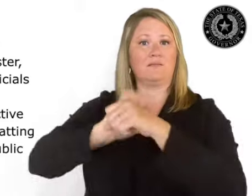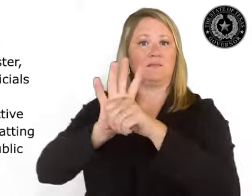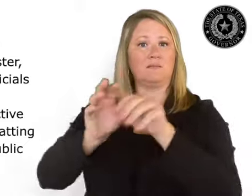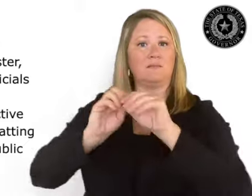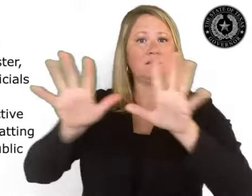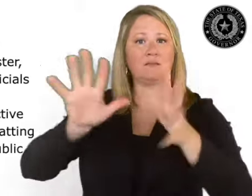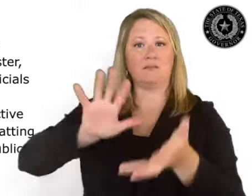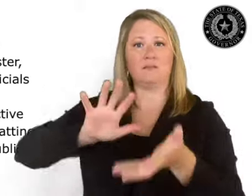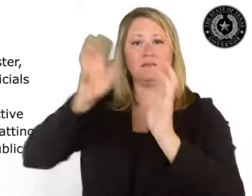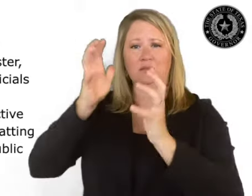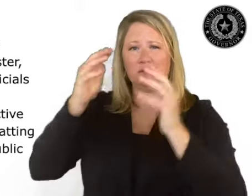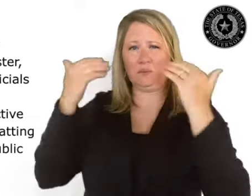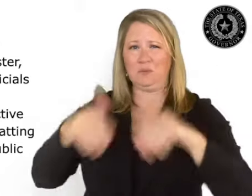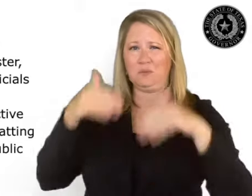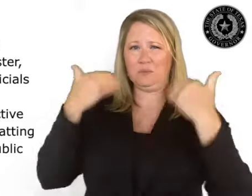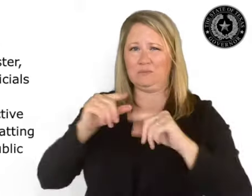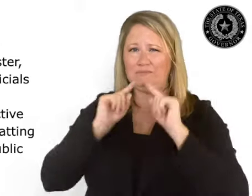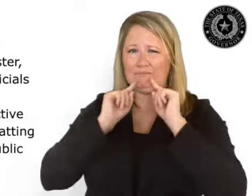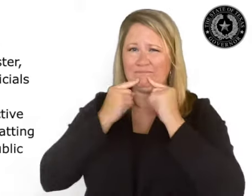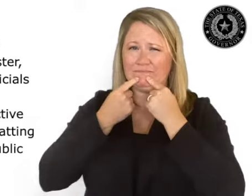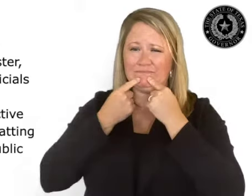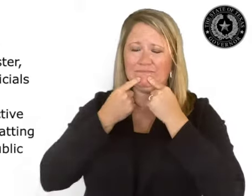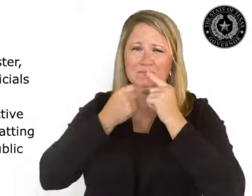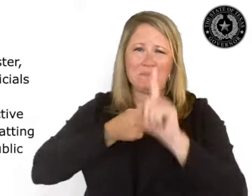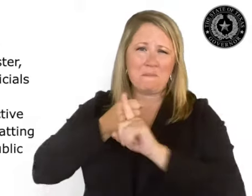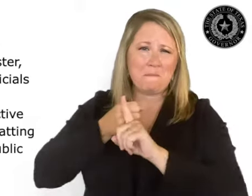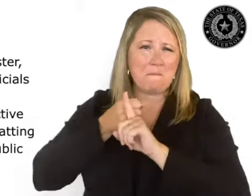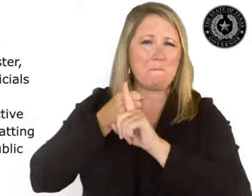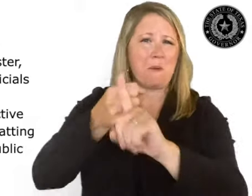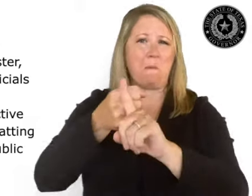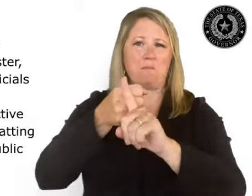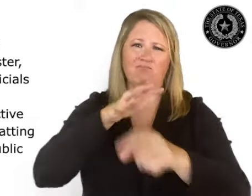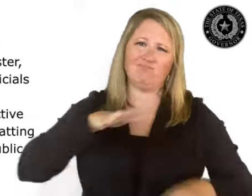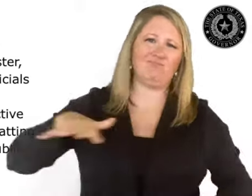of combating the threat to public health, and